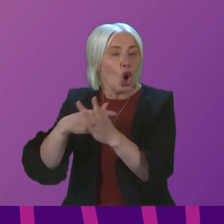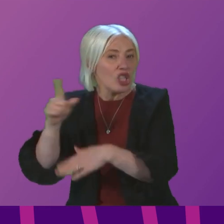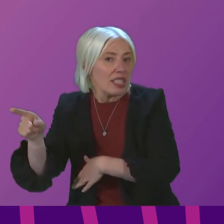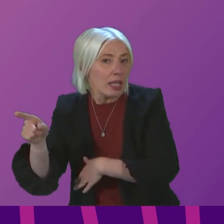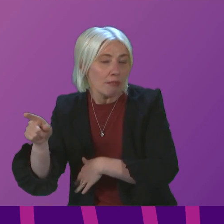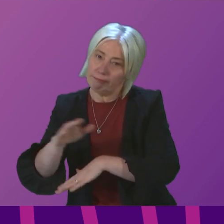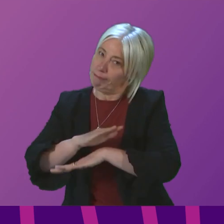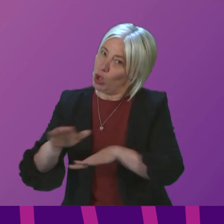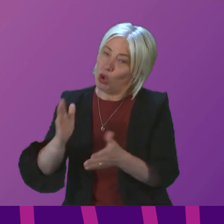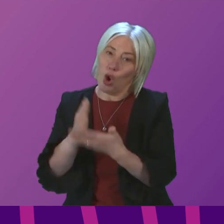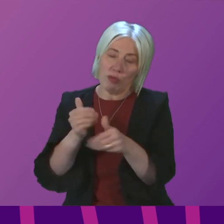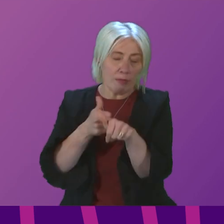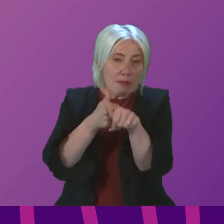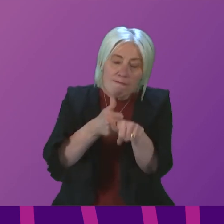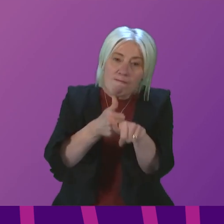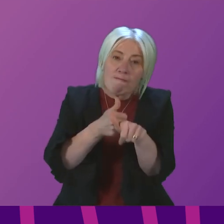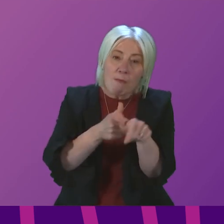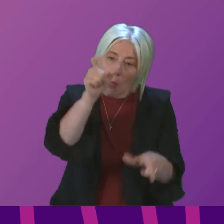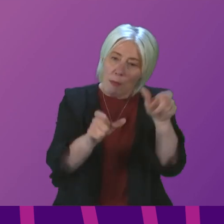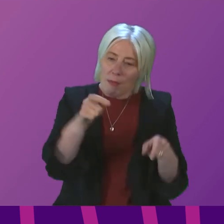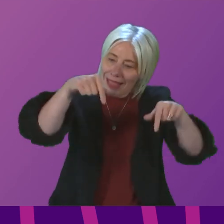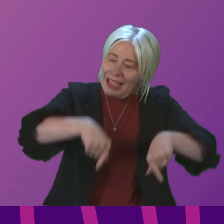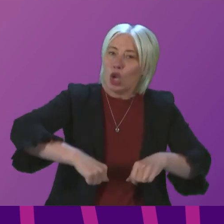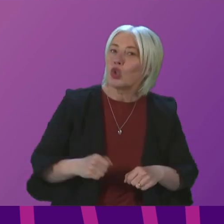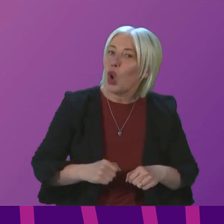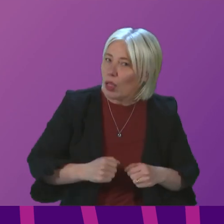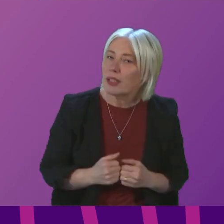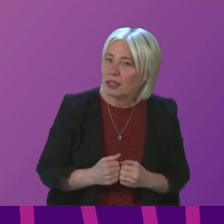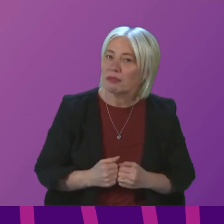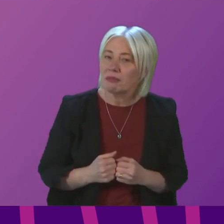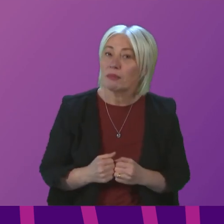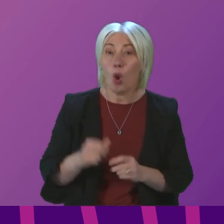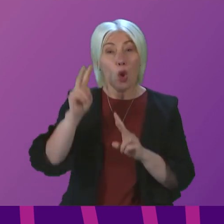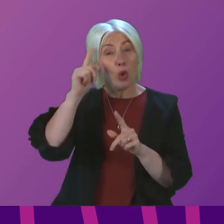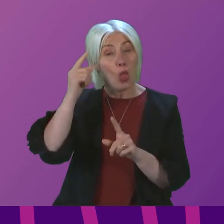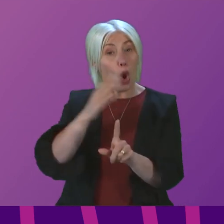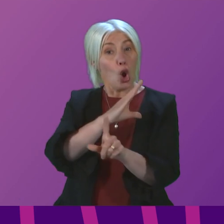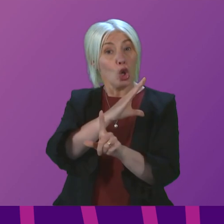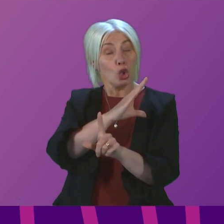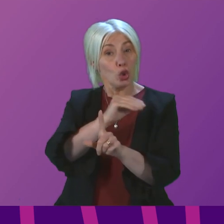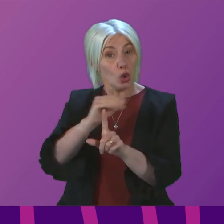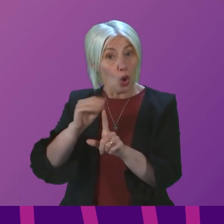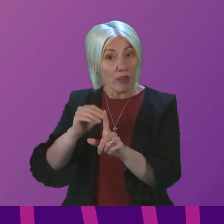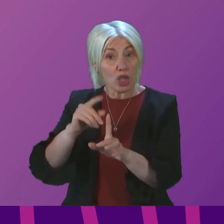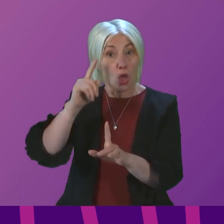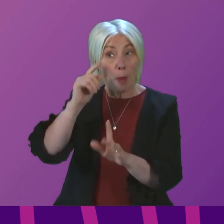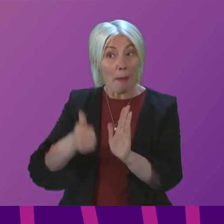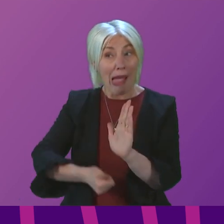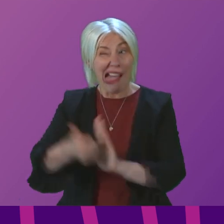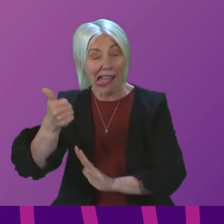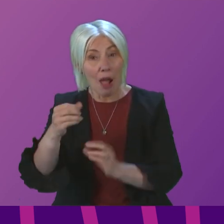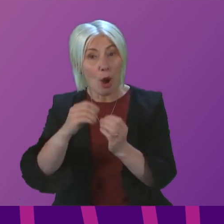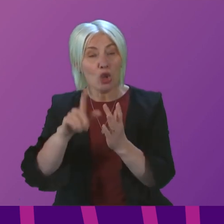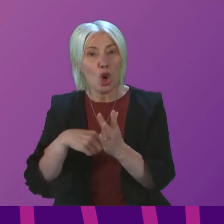up for the interests of people in Scotland. You know, when it looked as if the Tories were actually going to get rid of Boris Johnson,